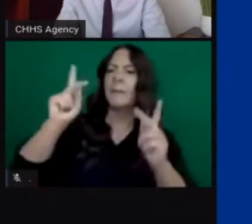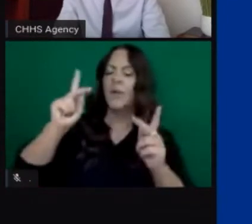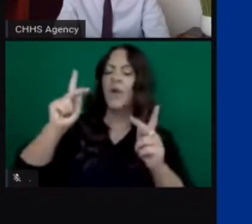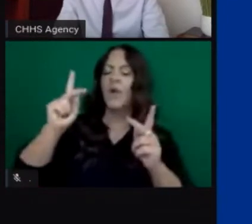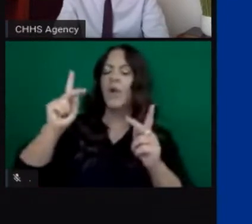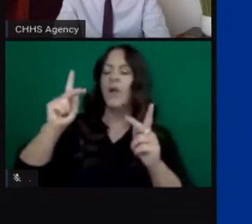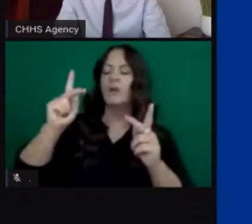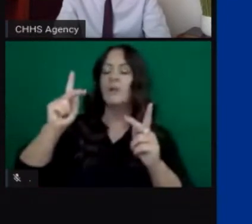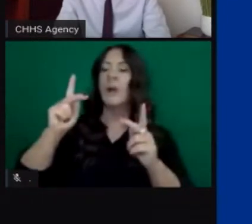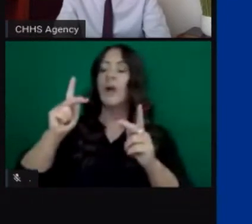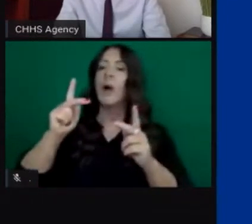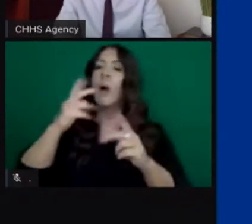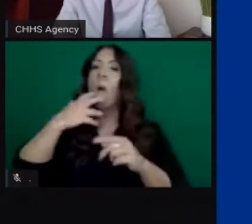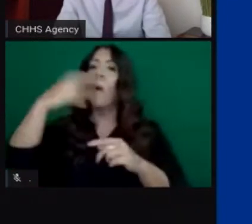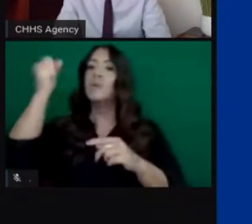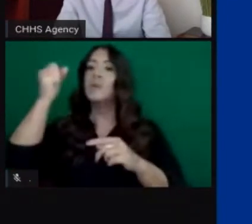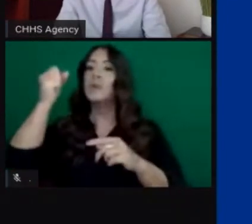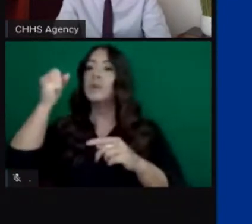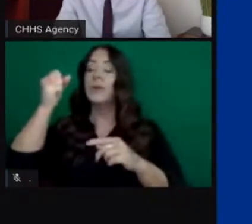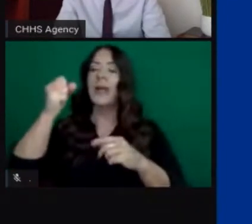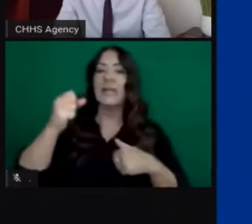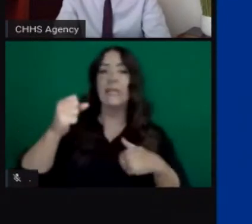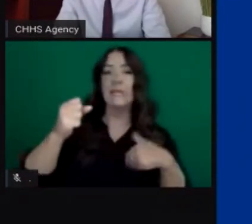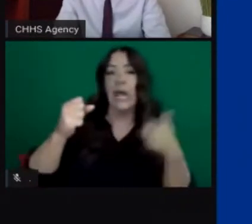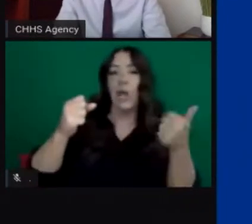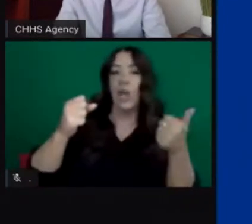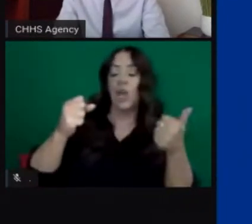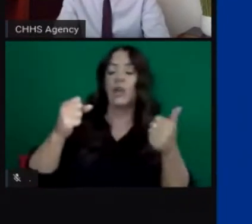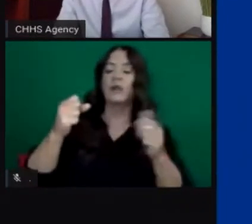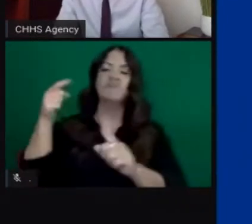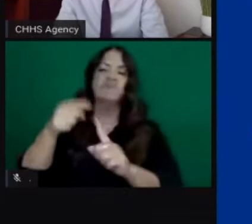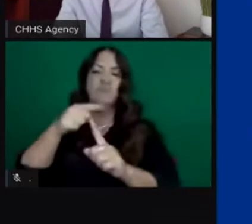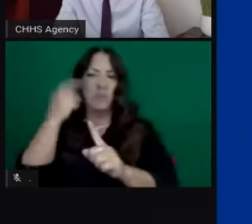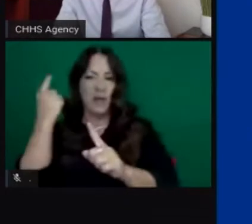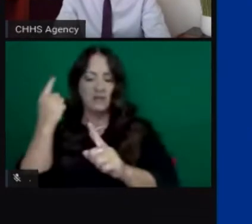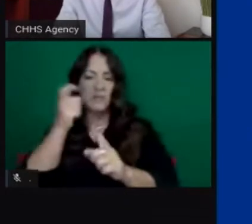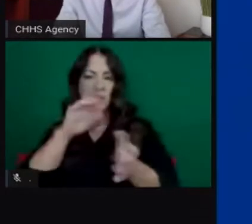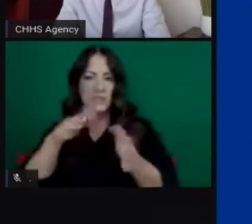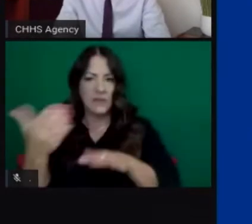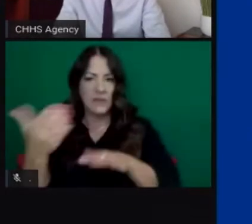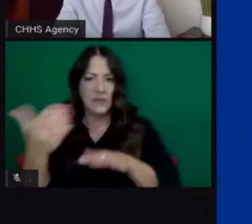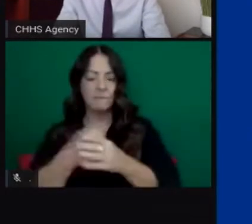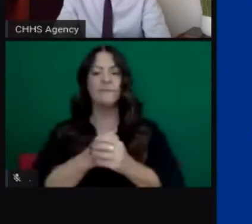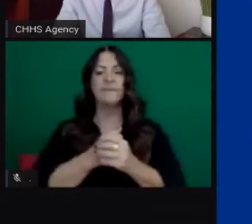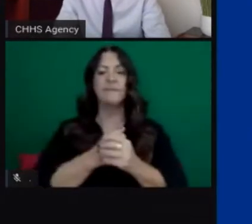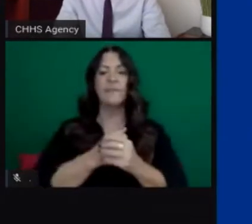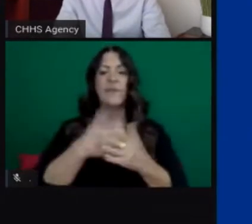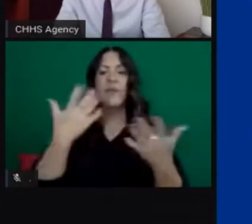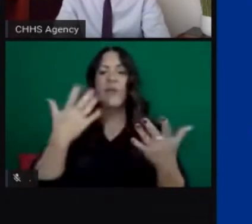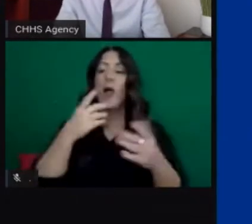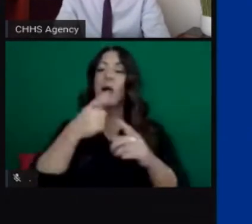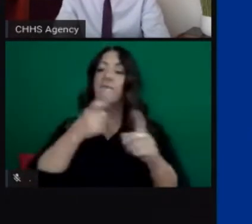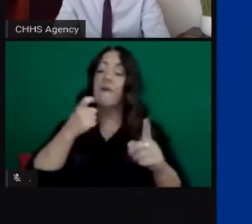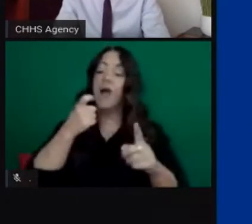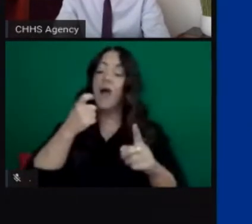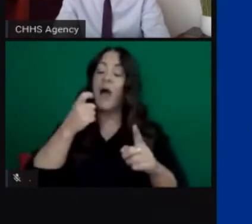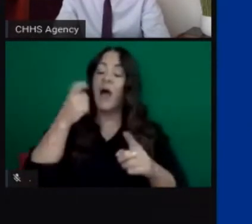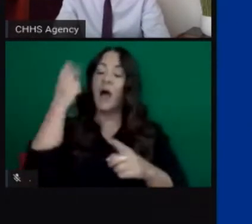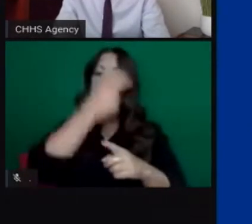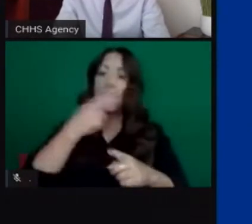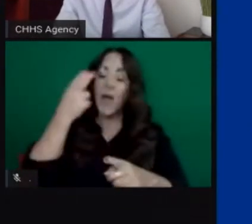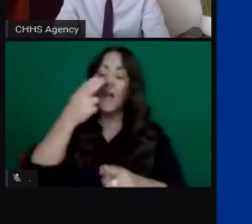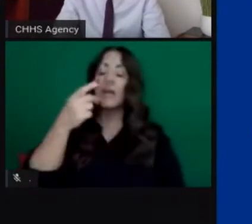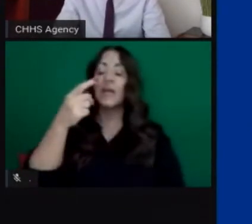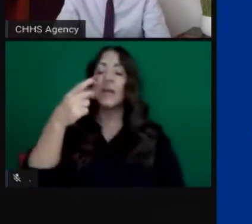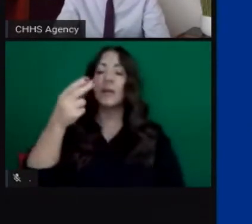disproportionate share of younger people who are dying native hawaiians pacific islanders also have higher case rates and